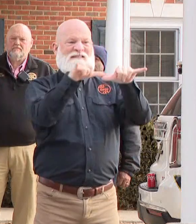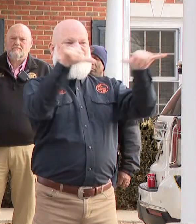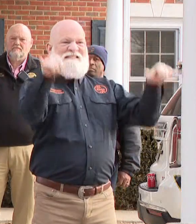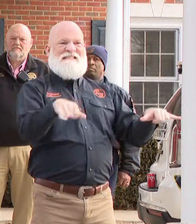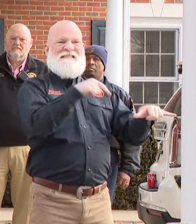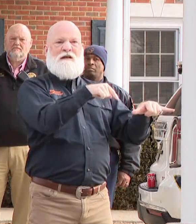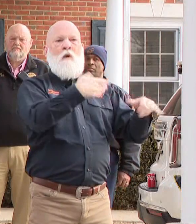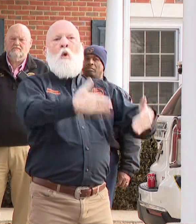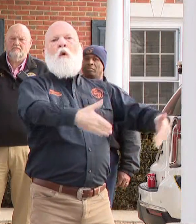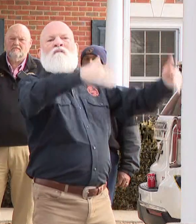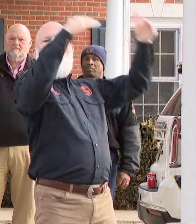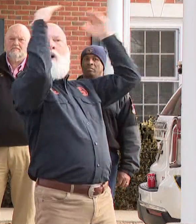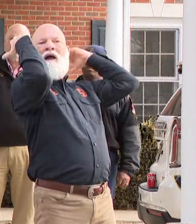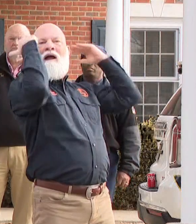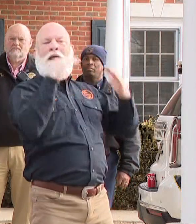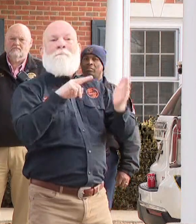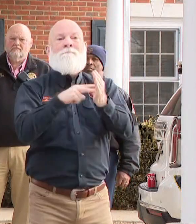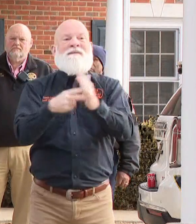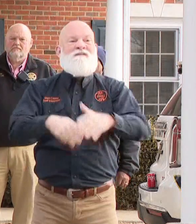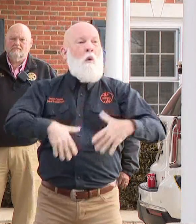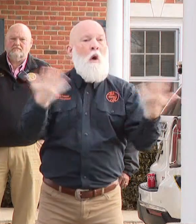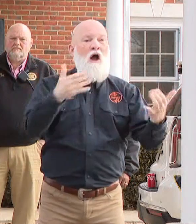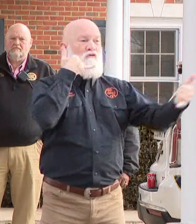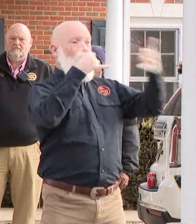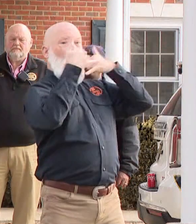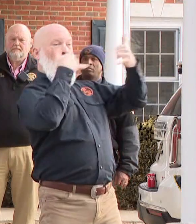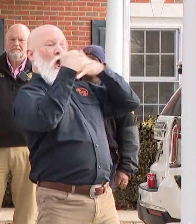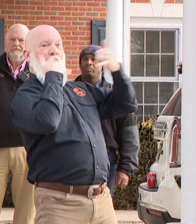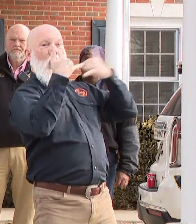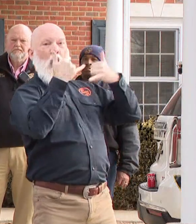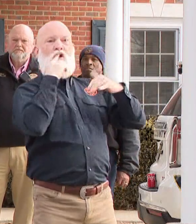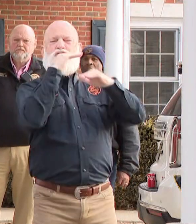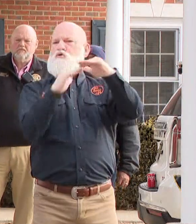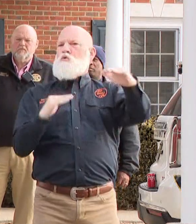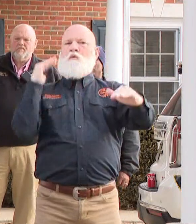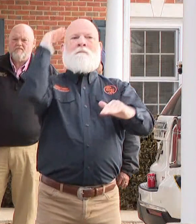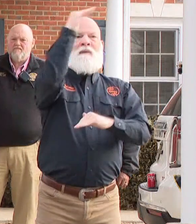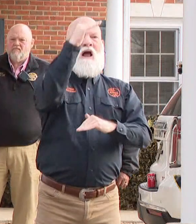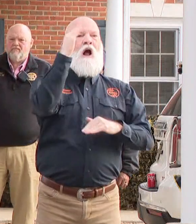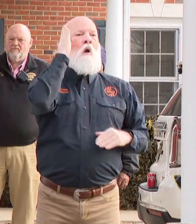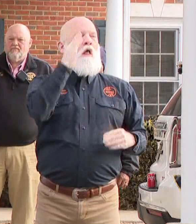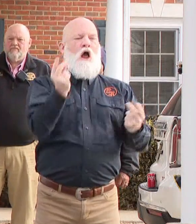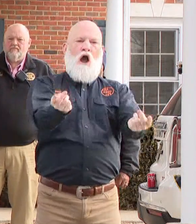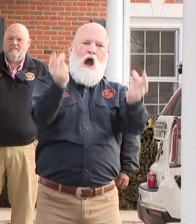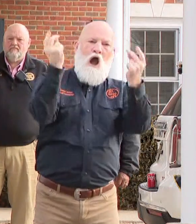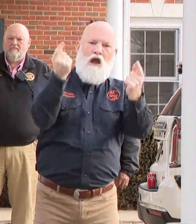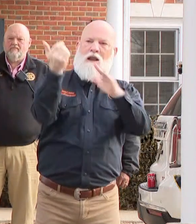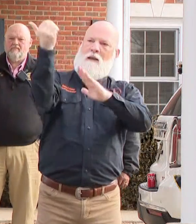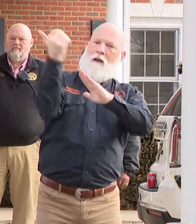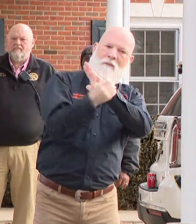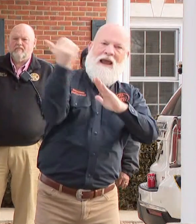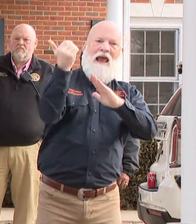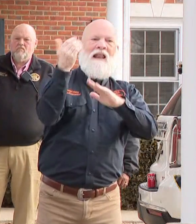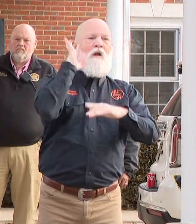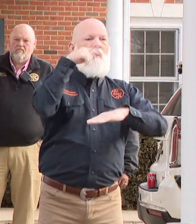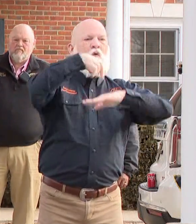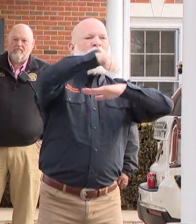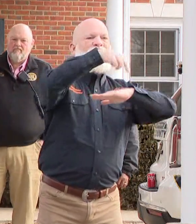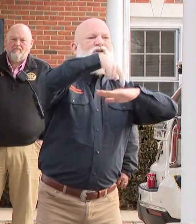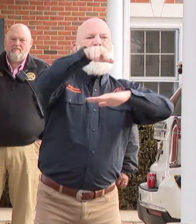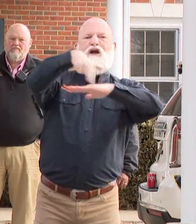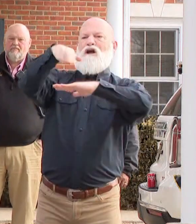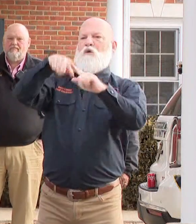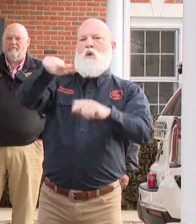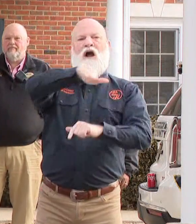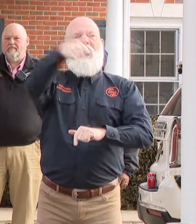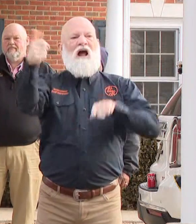calls to our neighboring County 911 centers to ensure we were responding to our community as quickly as